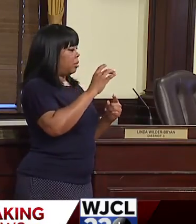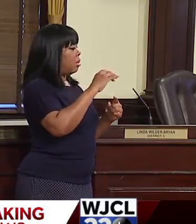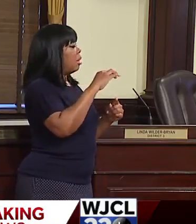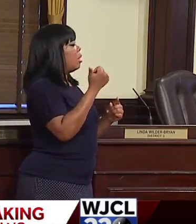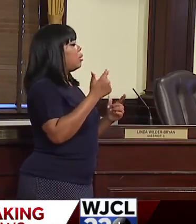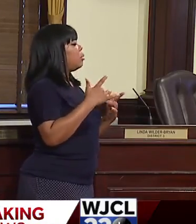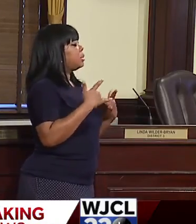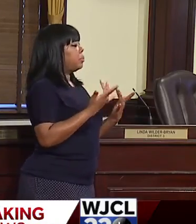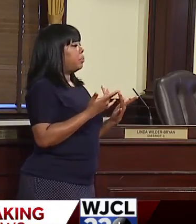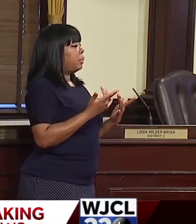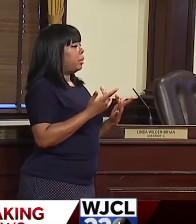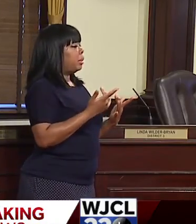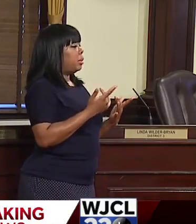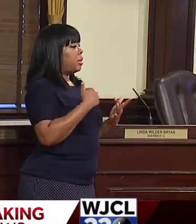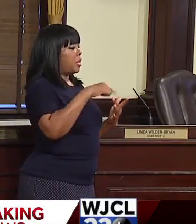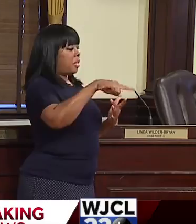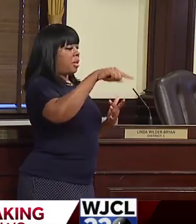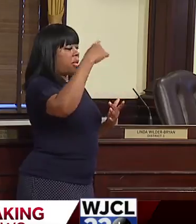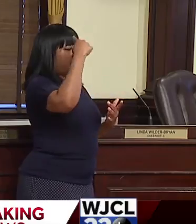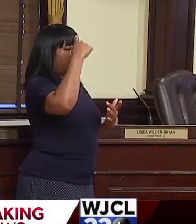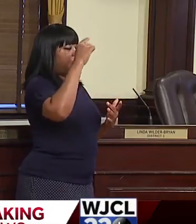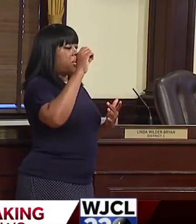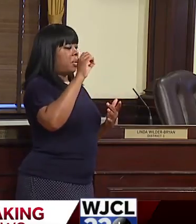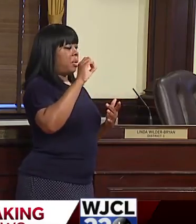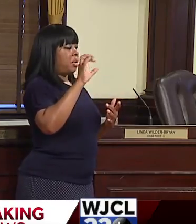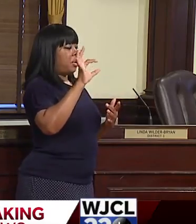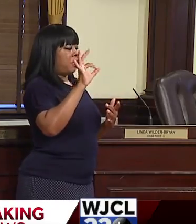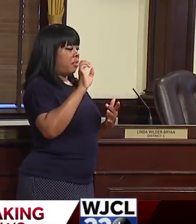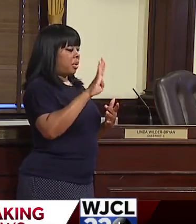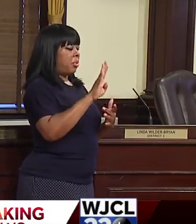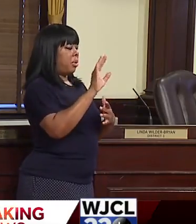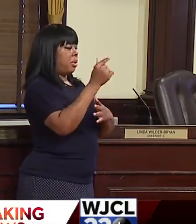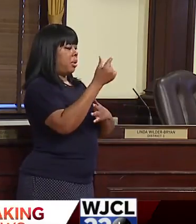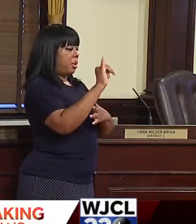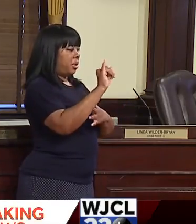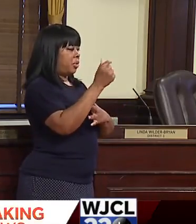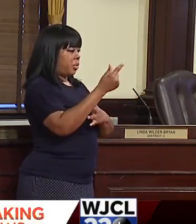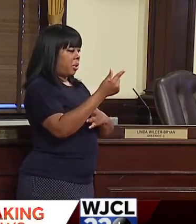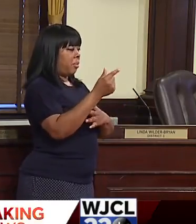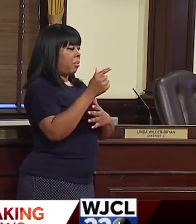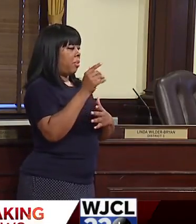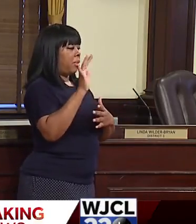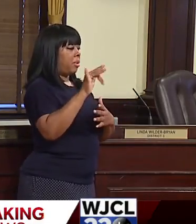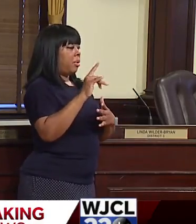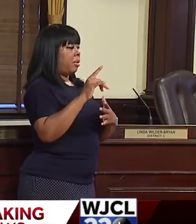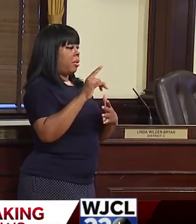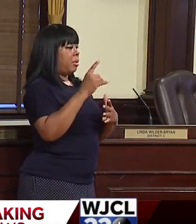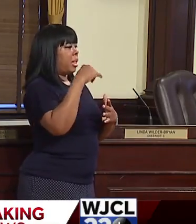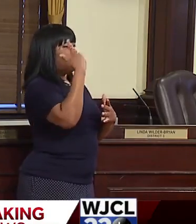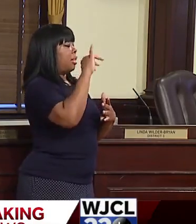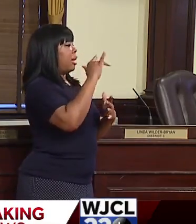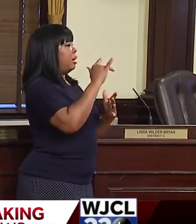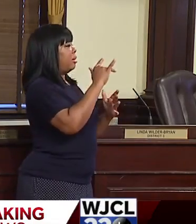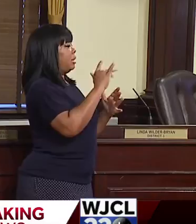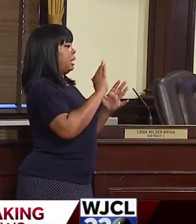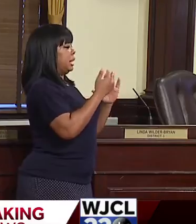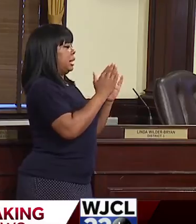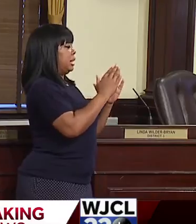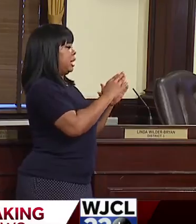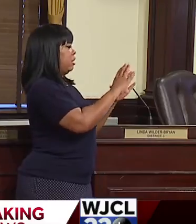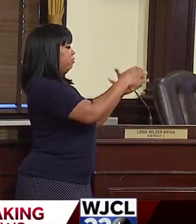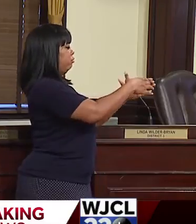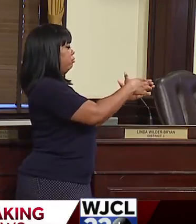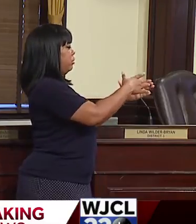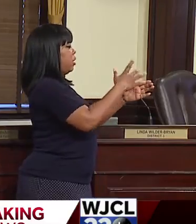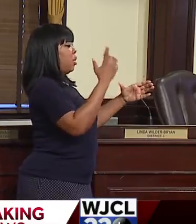side was that they thought of social media presences presence as like a town square, that